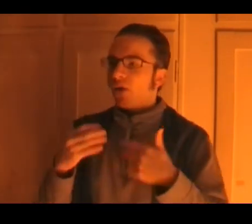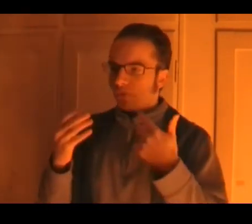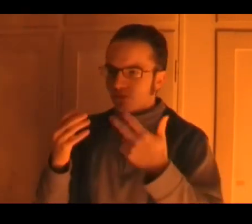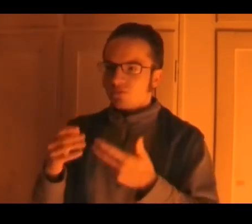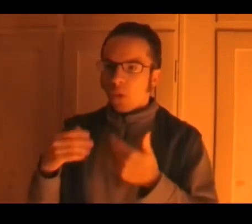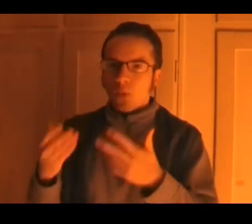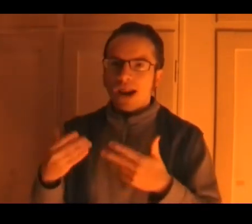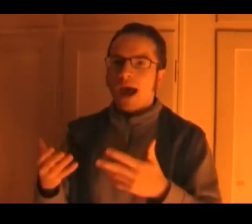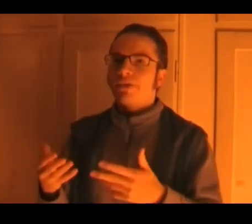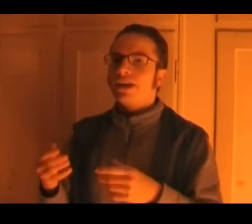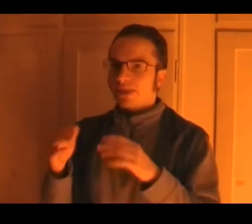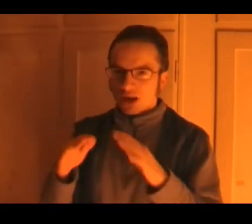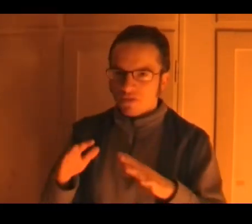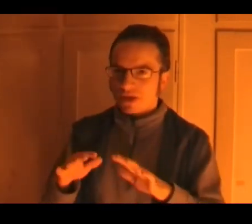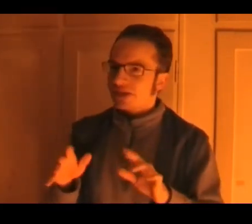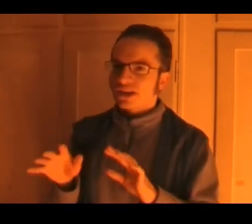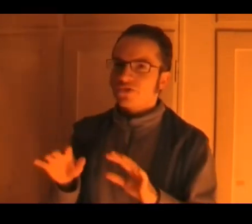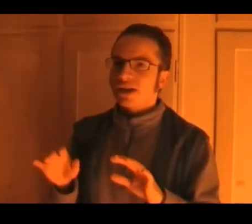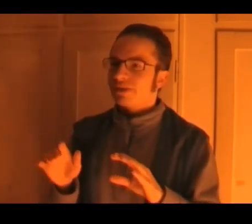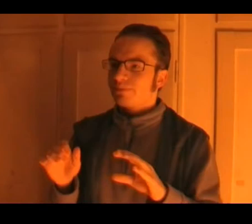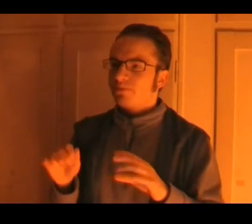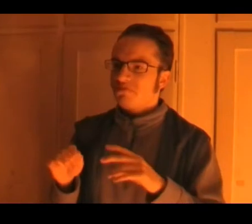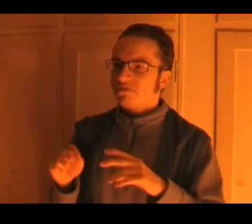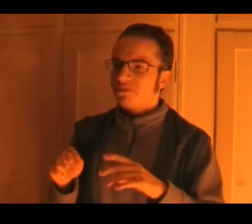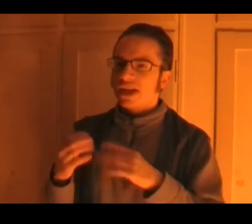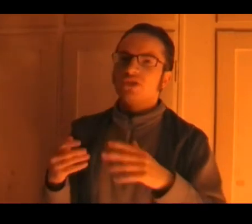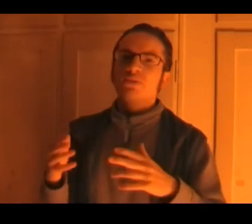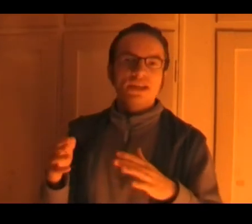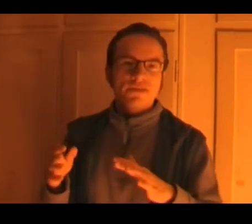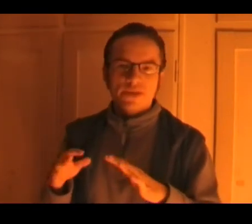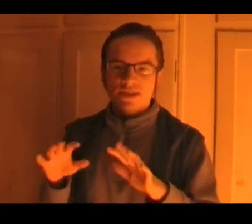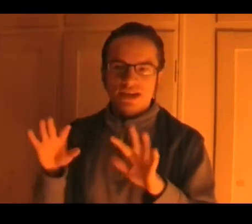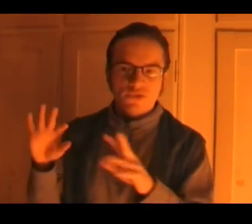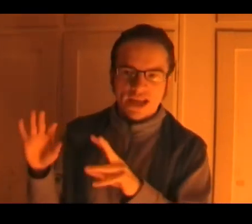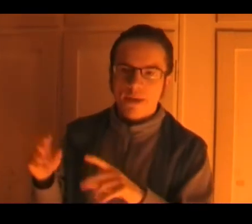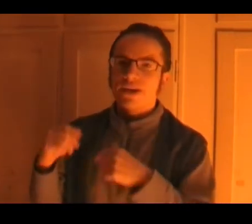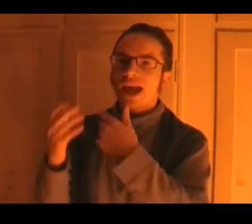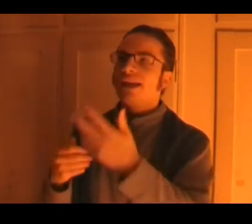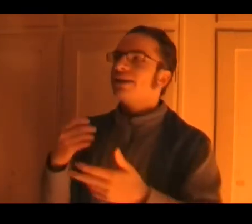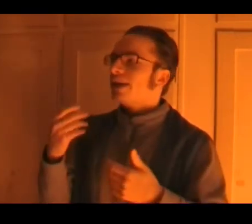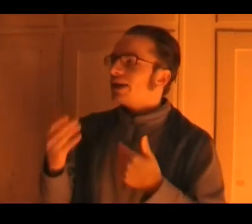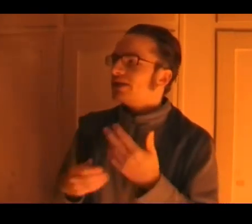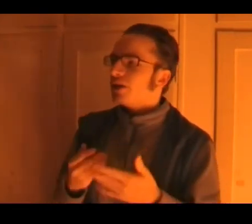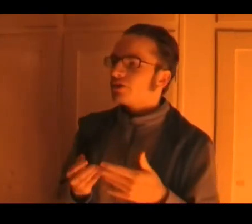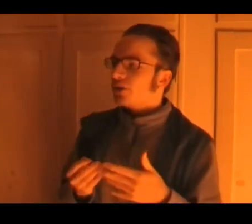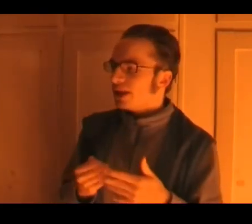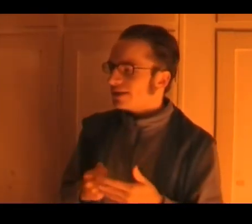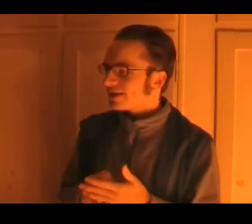what happened and the government is going to try to get you to believe that this didn't really happen and you know so it's